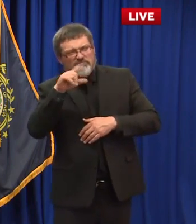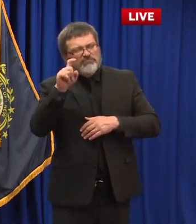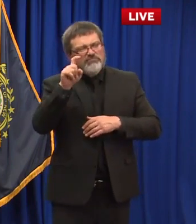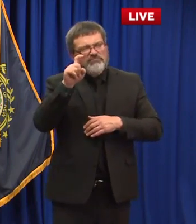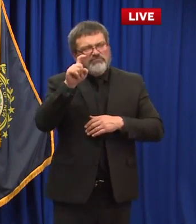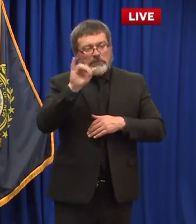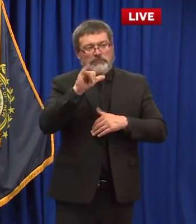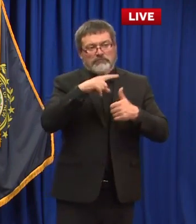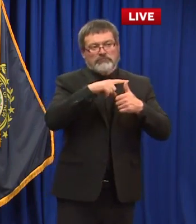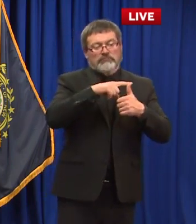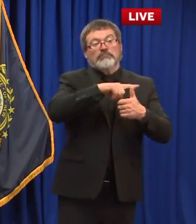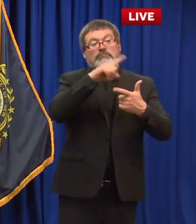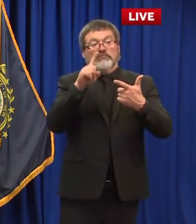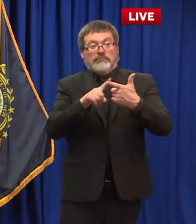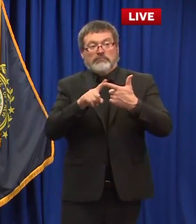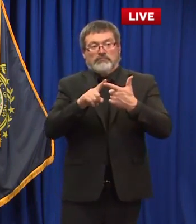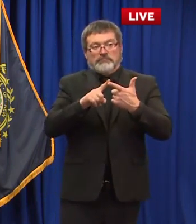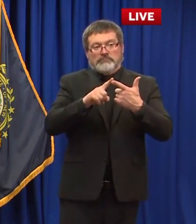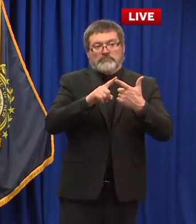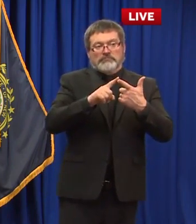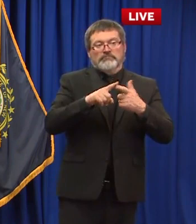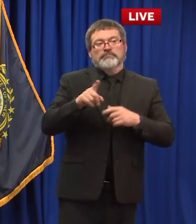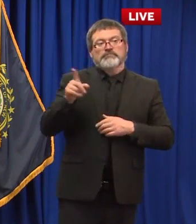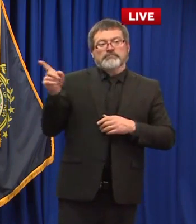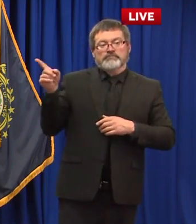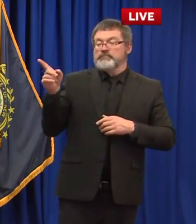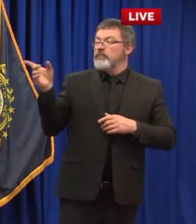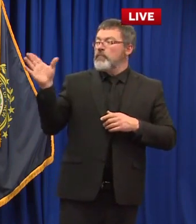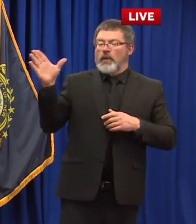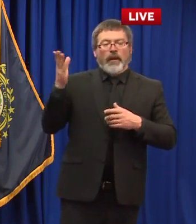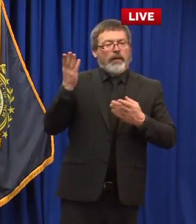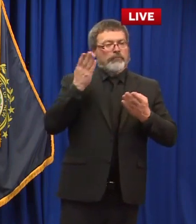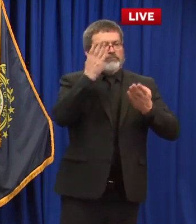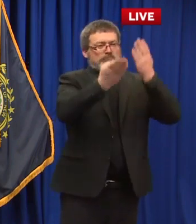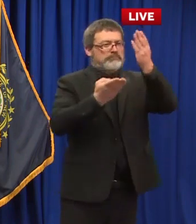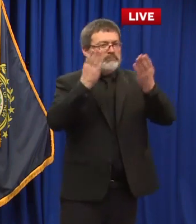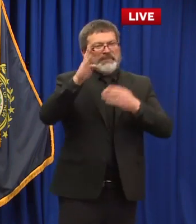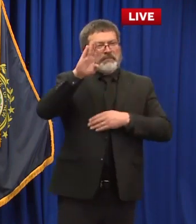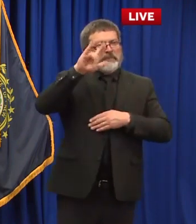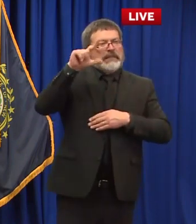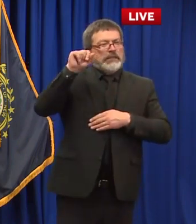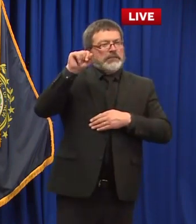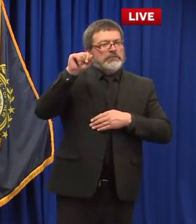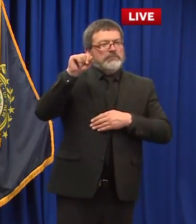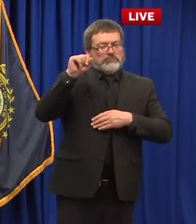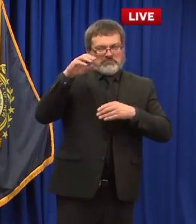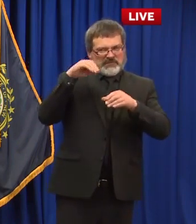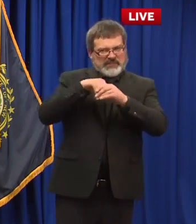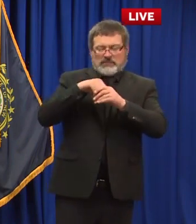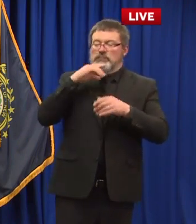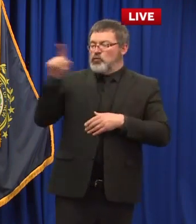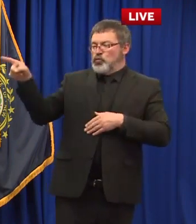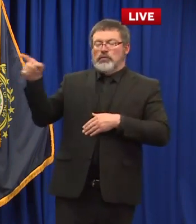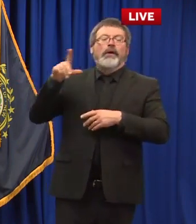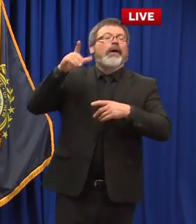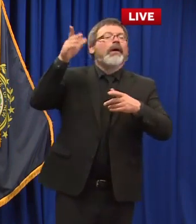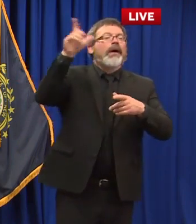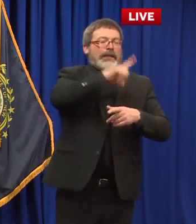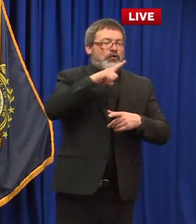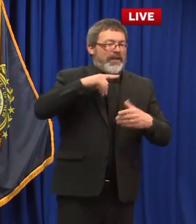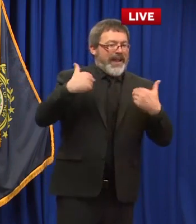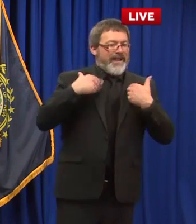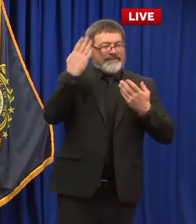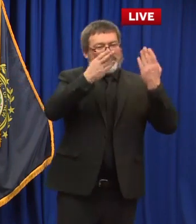aimed at holding police officers or mcconville there are two very similar ones that would require officers to